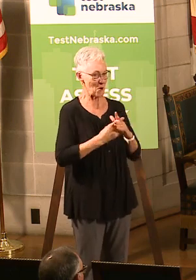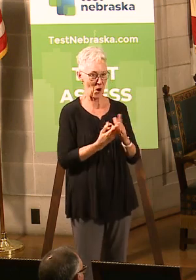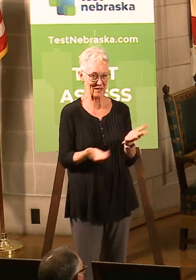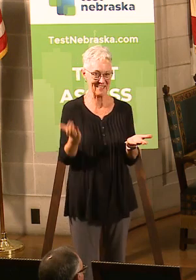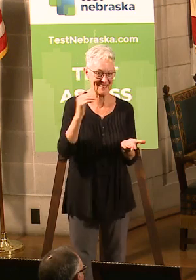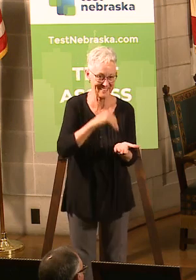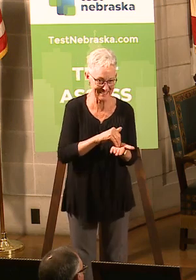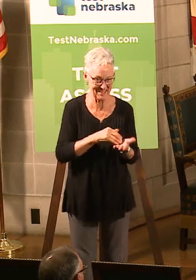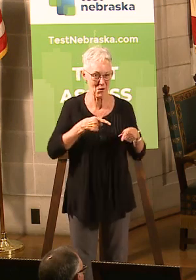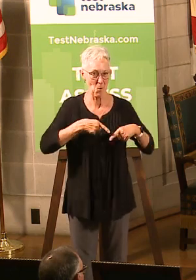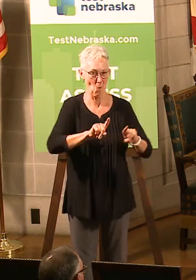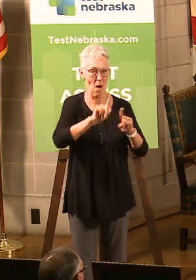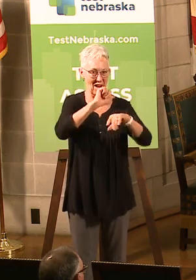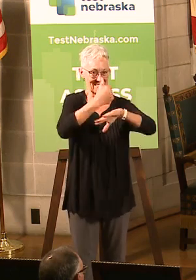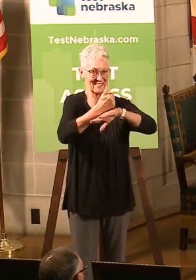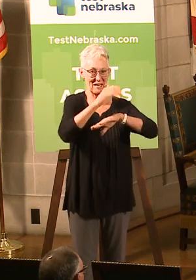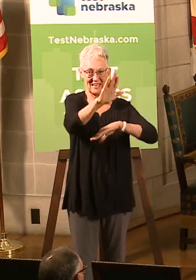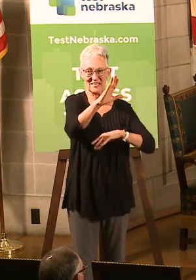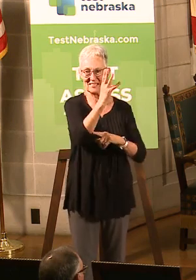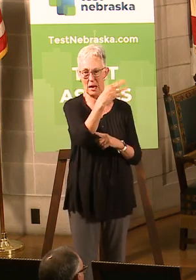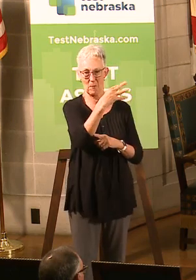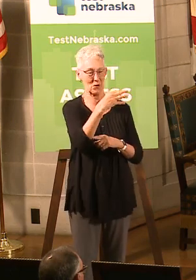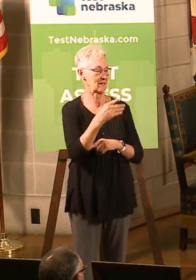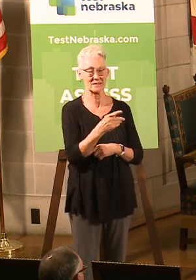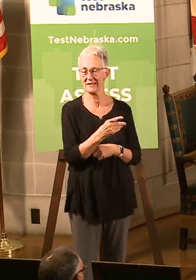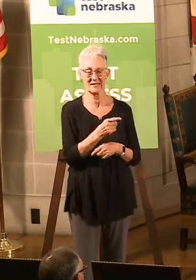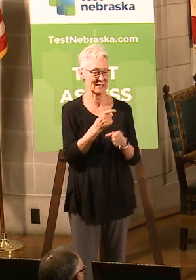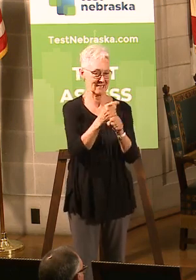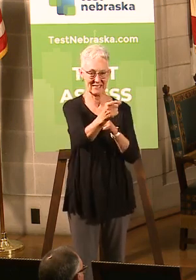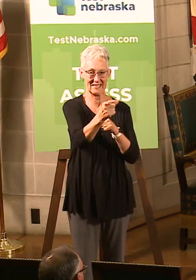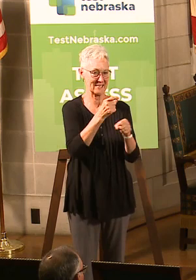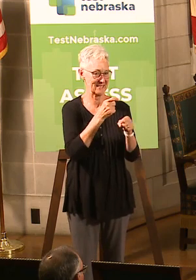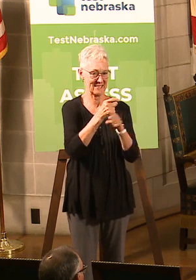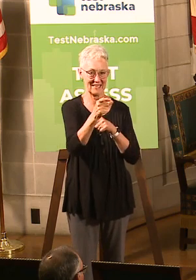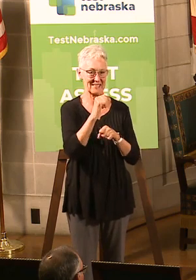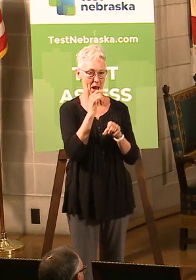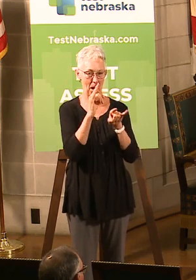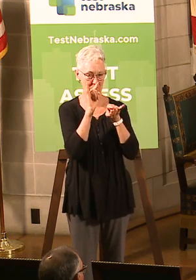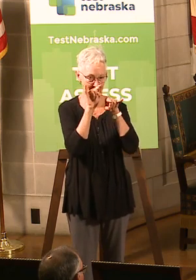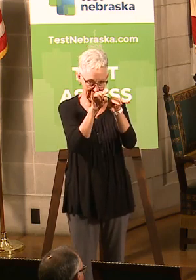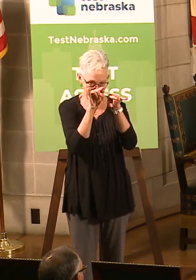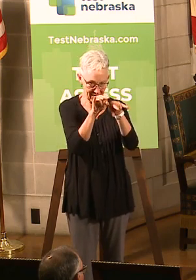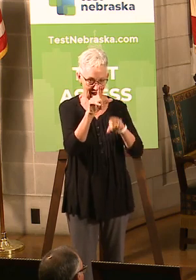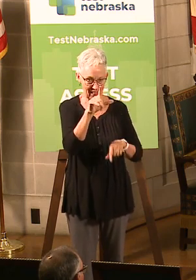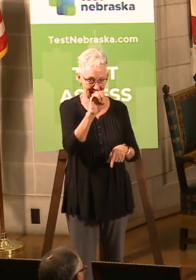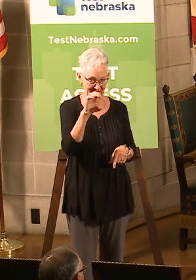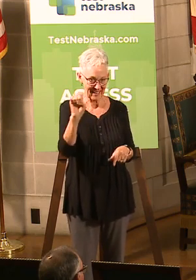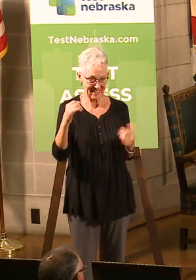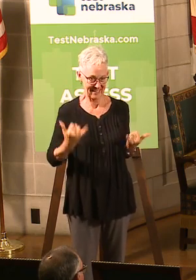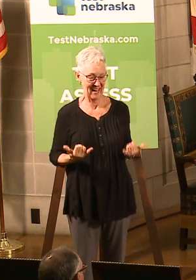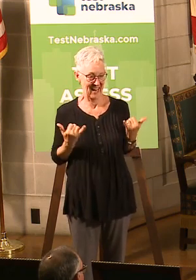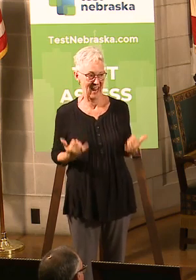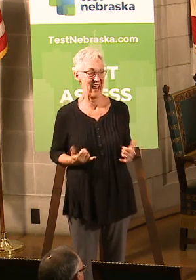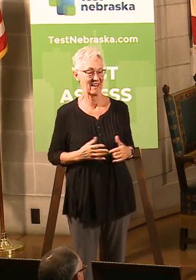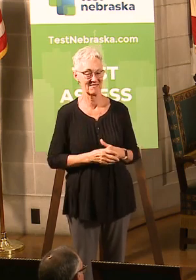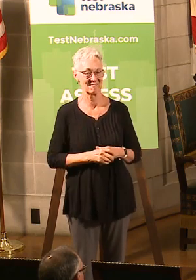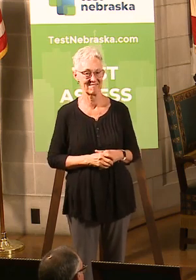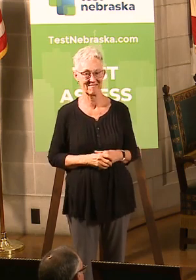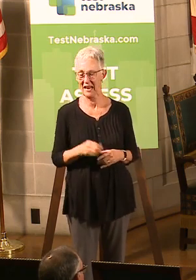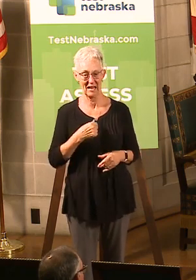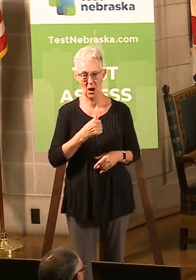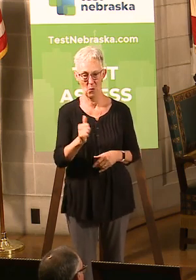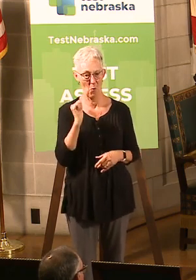camera set up here. So now we're just teasing. not going to make any more fun of Lee right now, and we're not going to